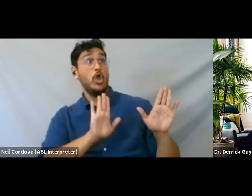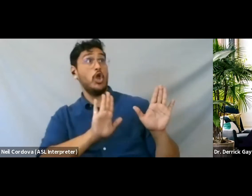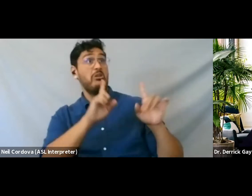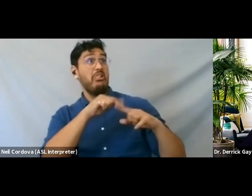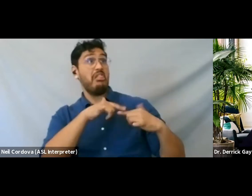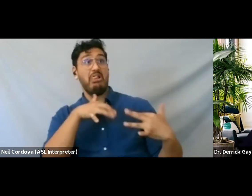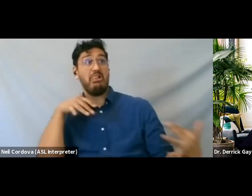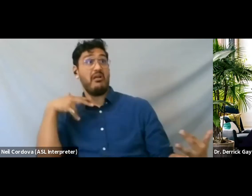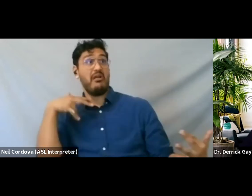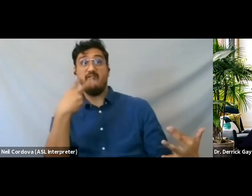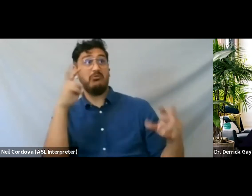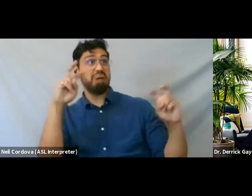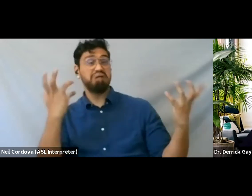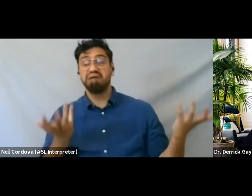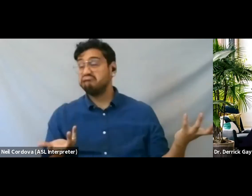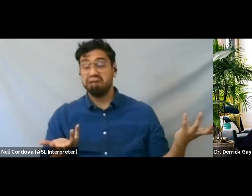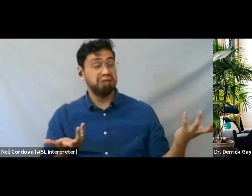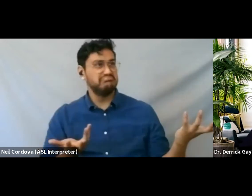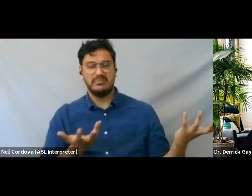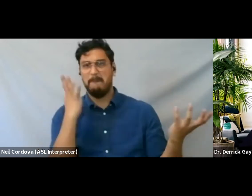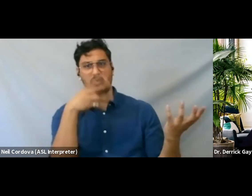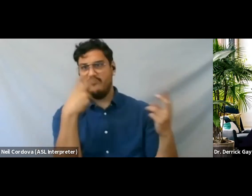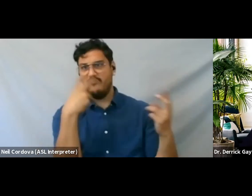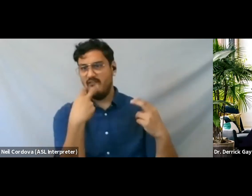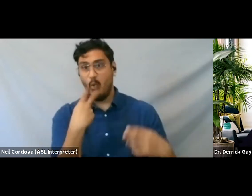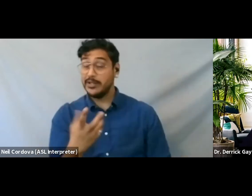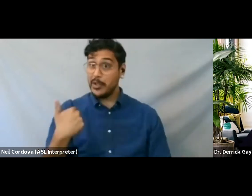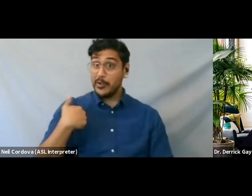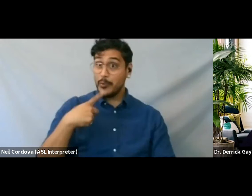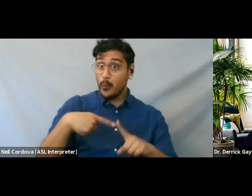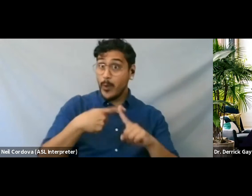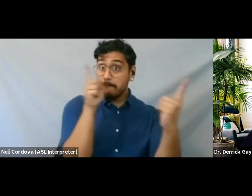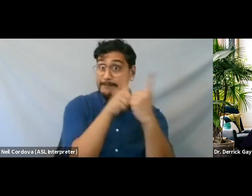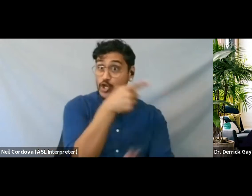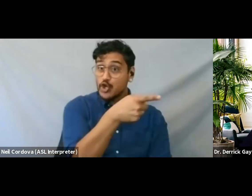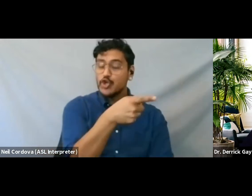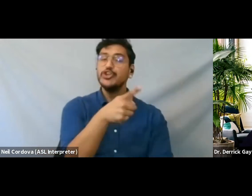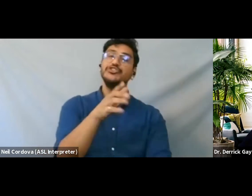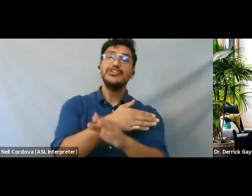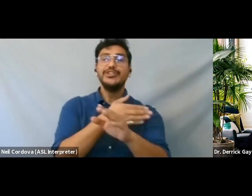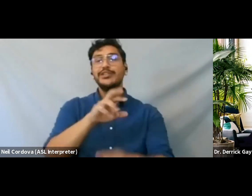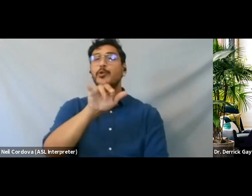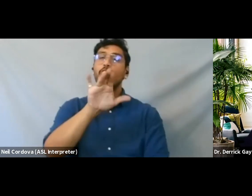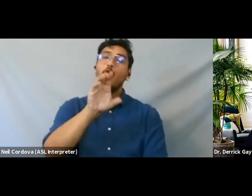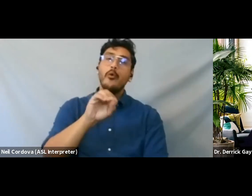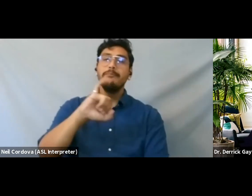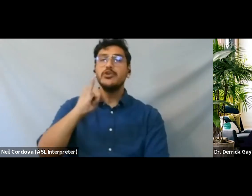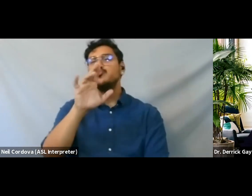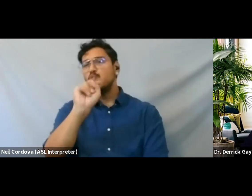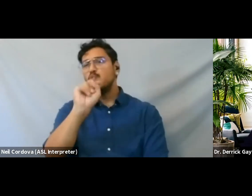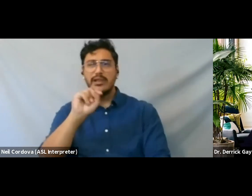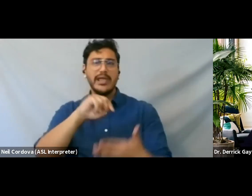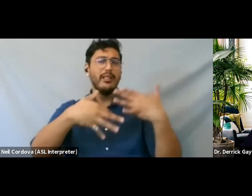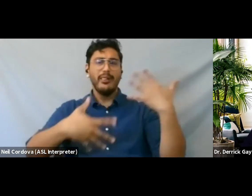And keep in mind, when I met her, she was primarily singing Romeo and Juliet, and Bohème, and Così fan tutte. She does an amazing come